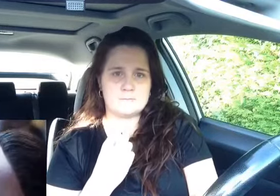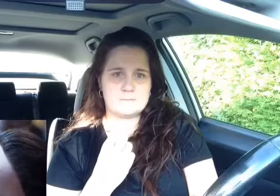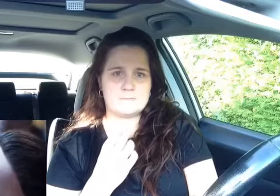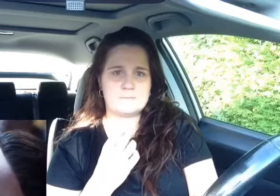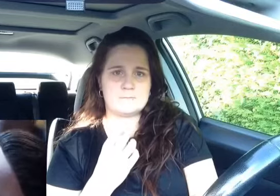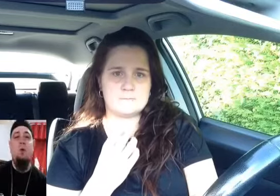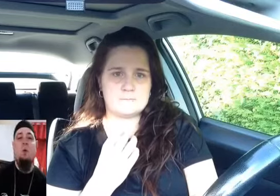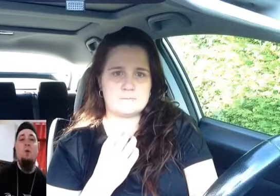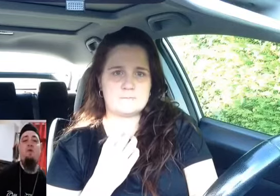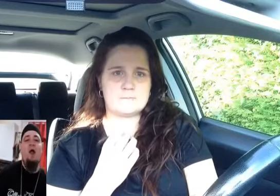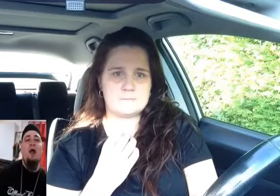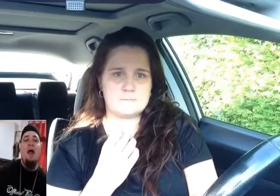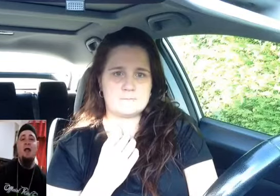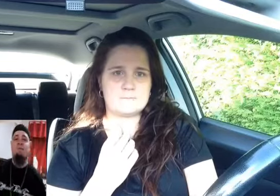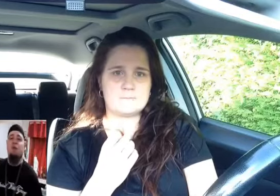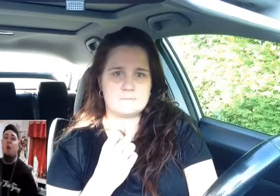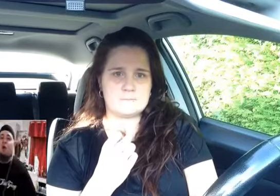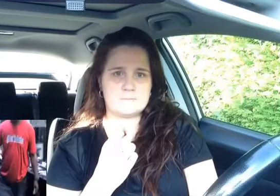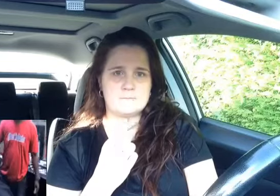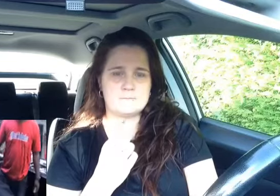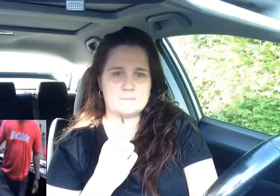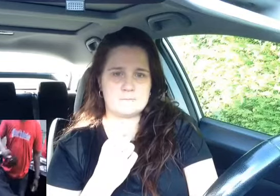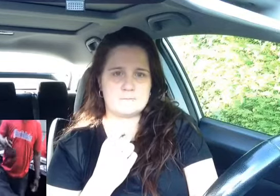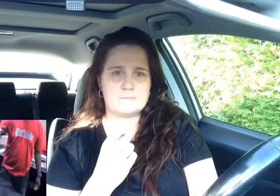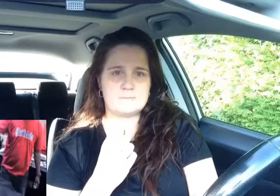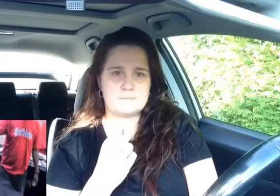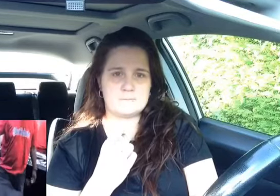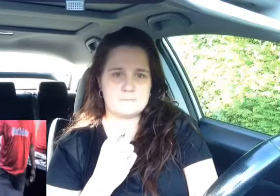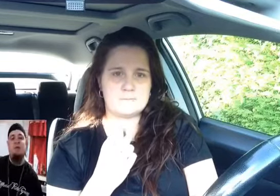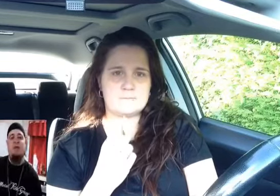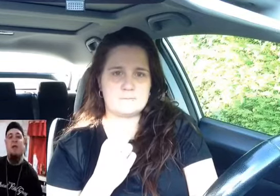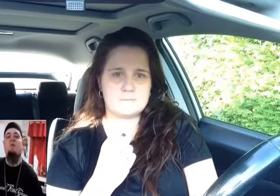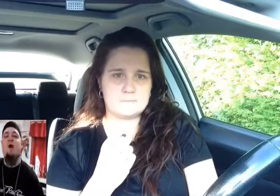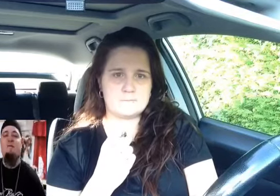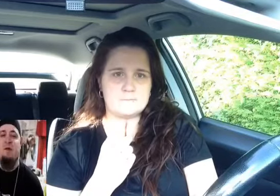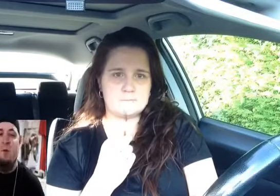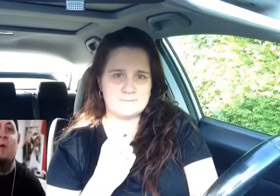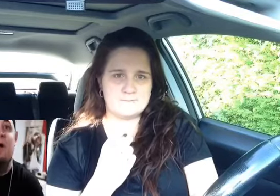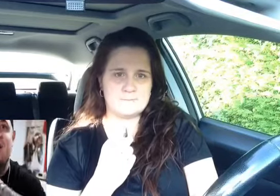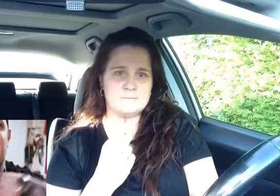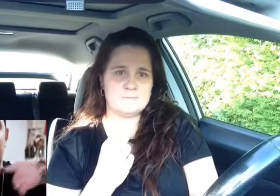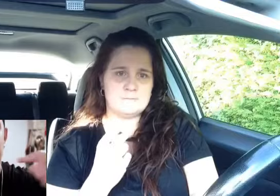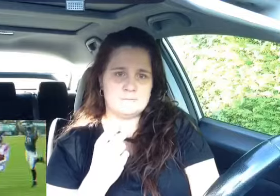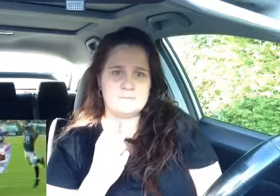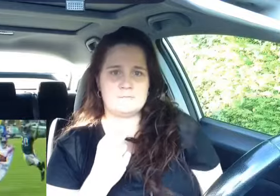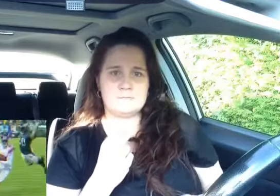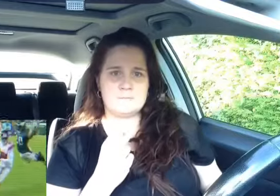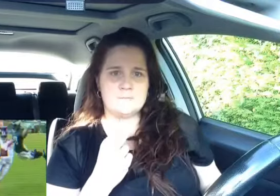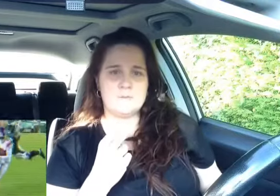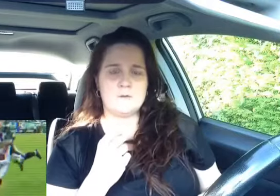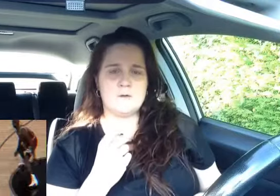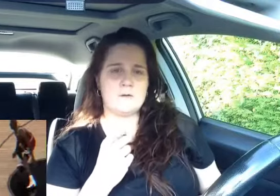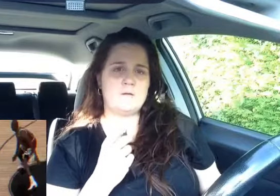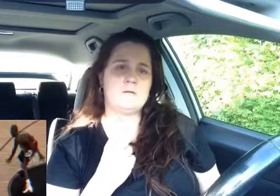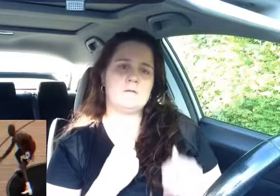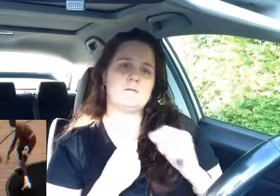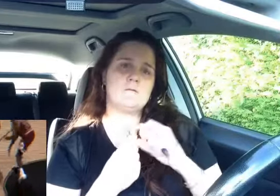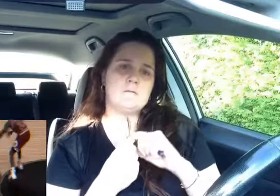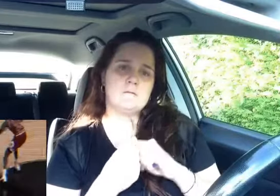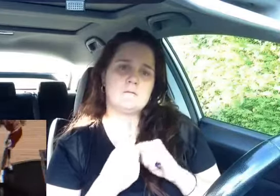in the war, Joseph Dredd, I am the law. I'm the reason faggot rappers can't thrive anymore. Yeah. Last is incessant, so you can stop guessing,